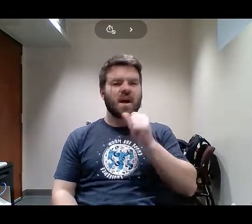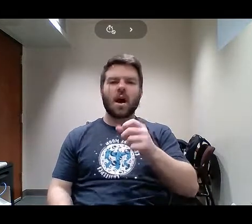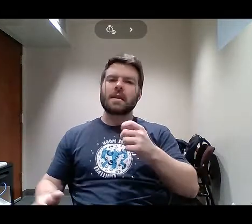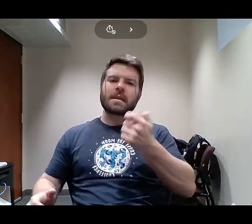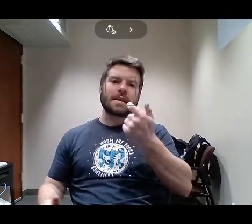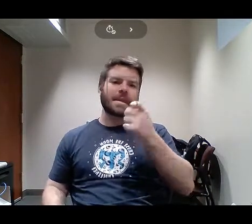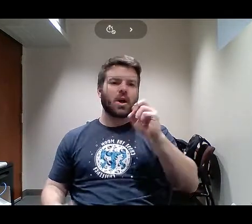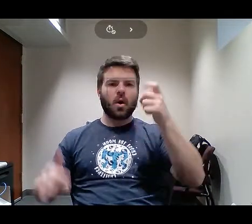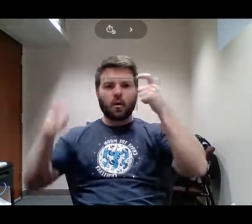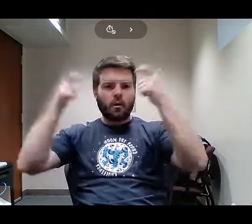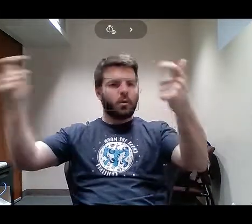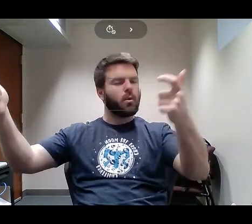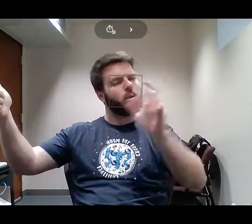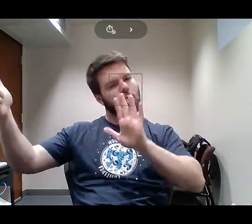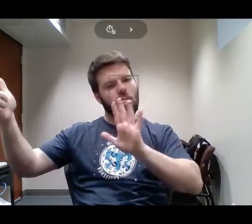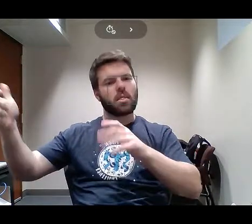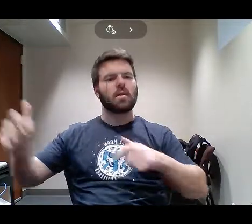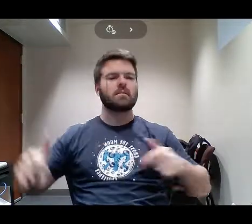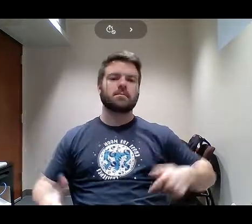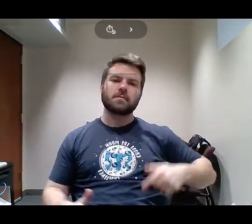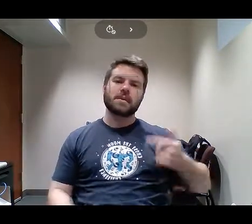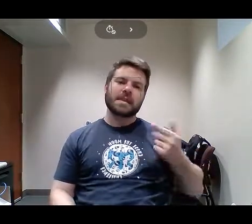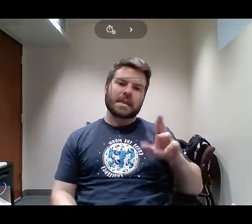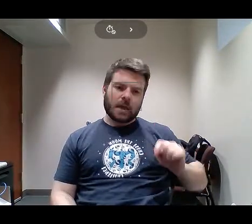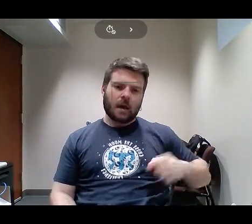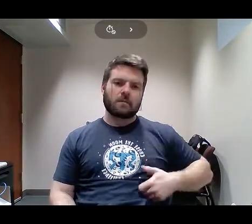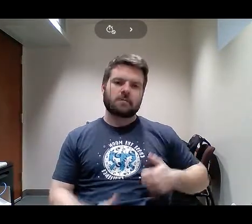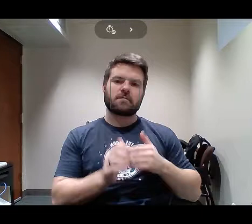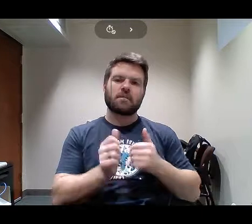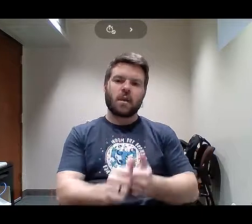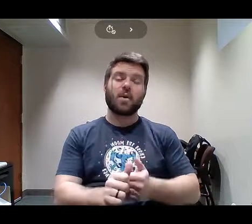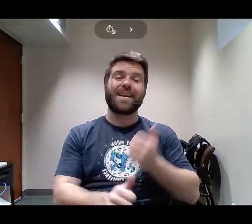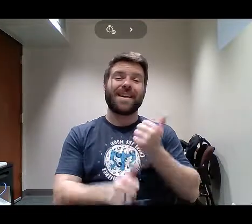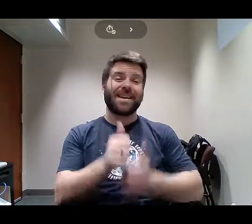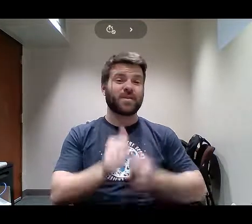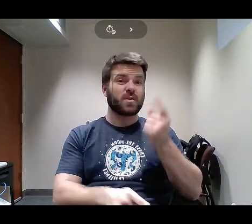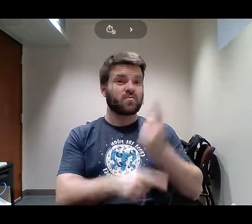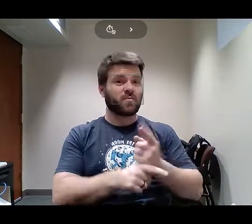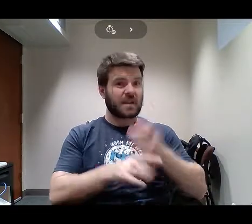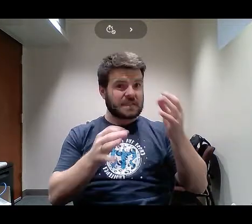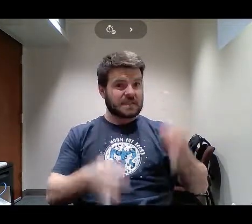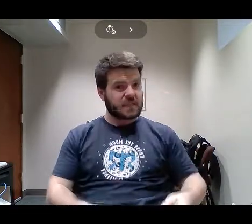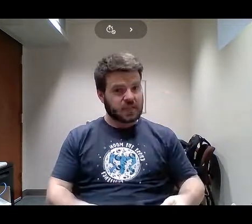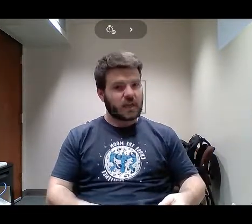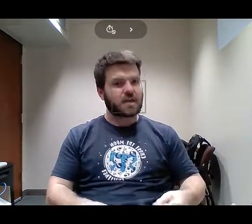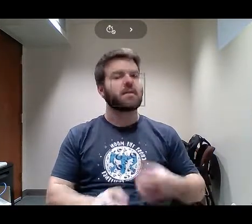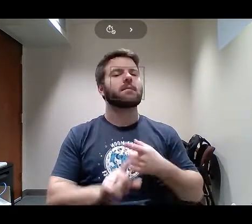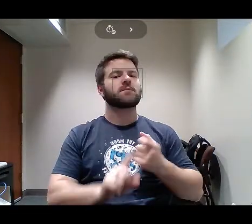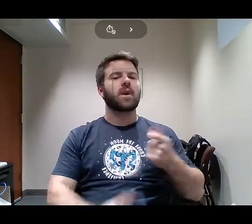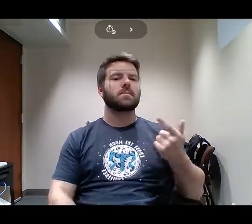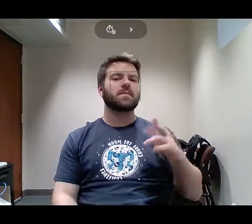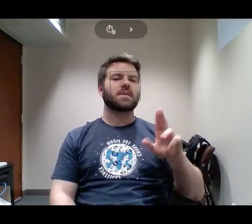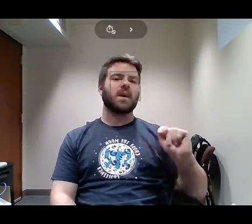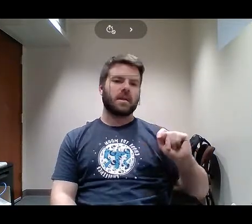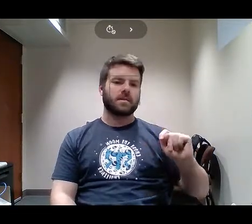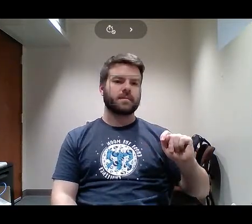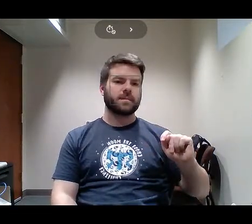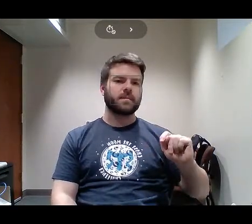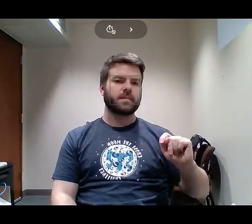right decision I've ever made has come from my gut. And every wrong decision